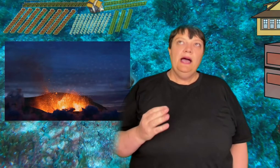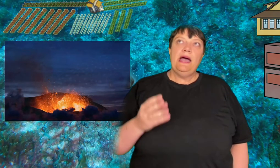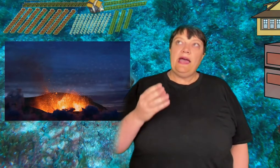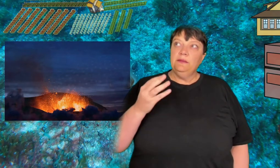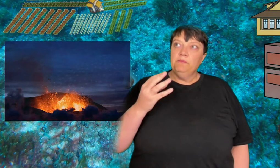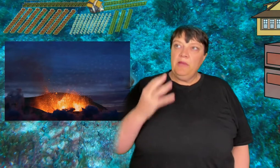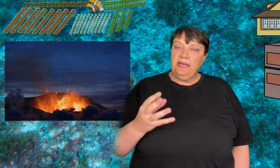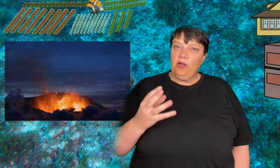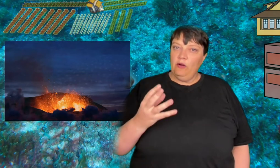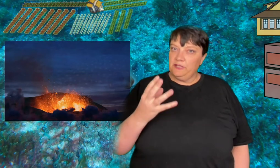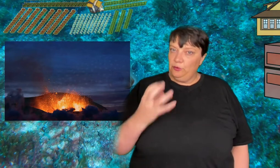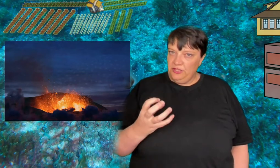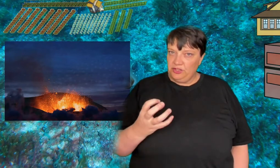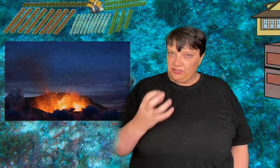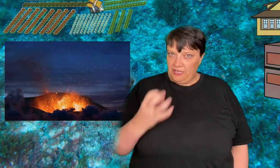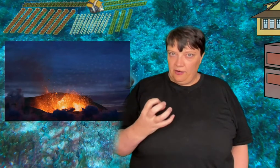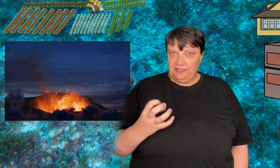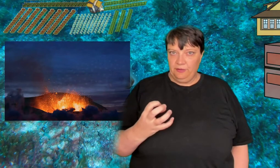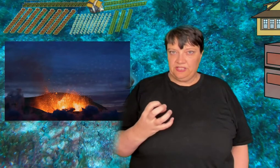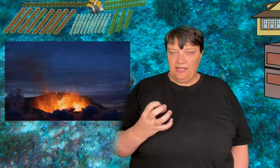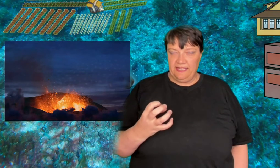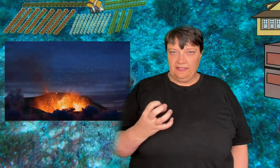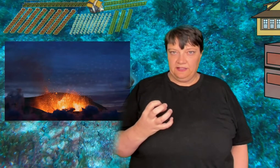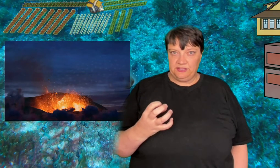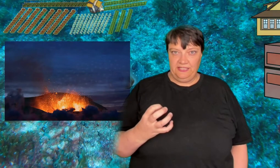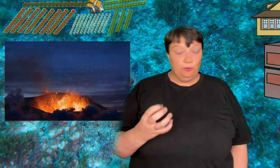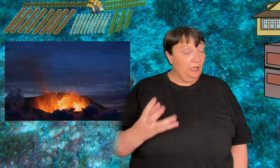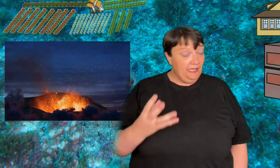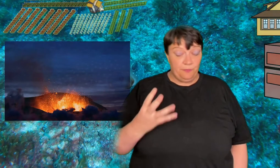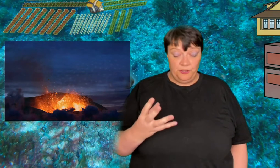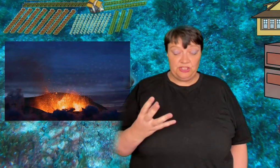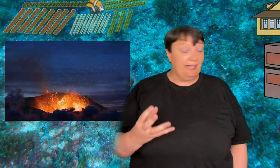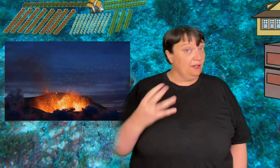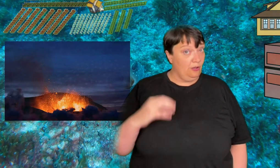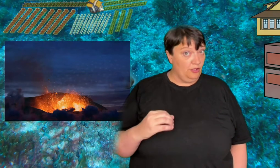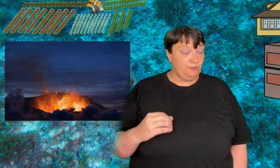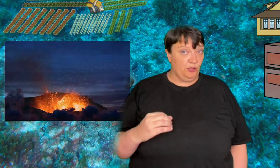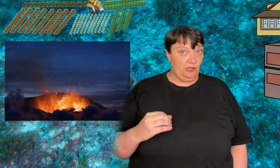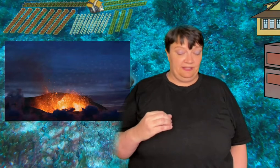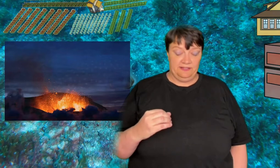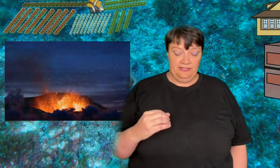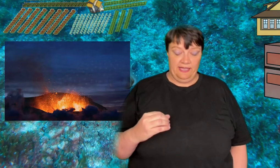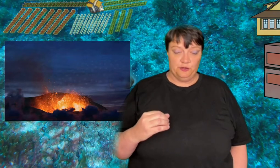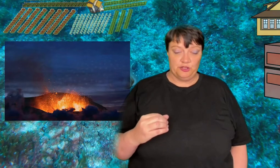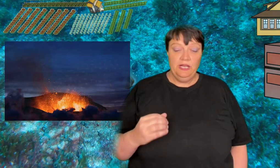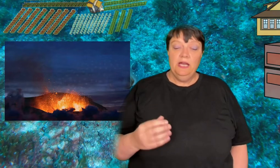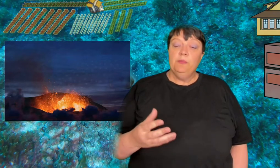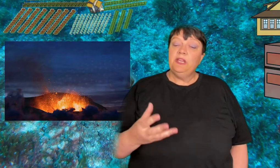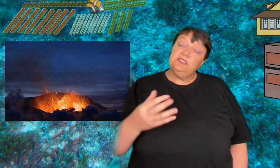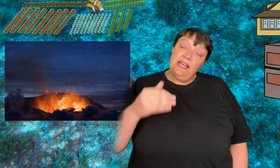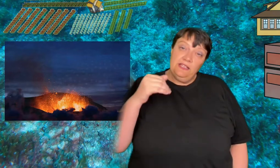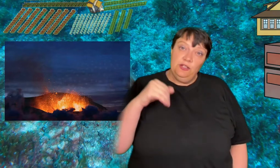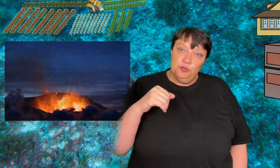and many of the creatures currently residing under the sea really appreciate a glass bottle in the ocean